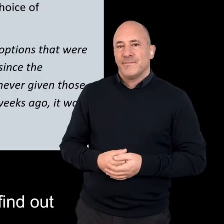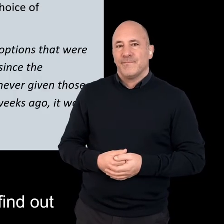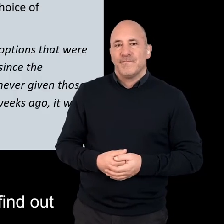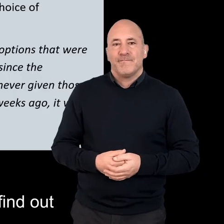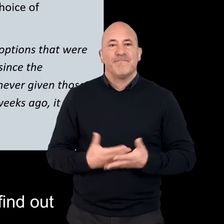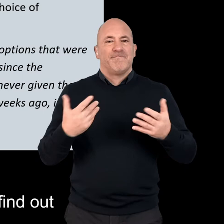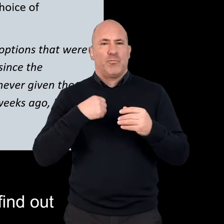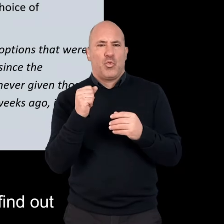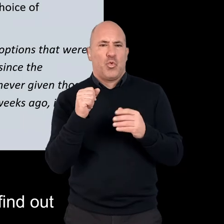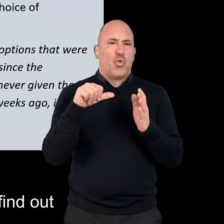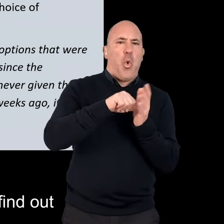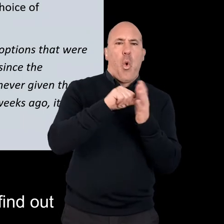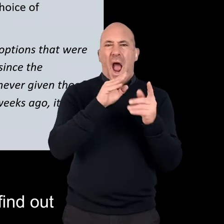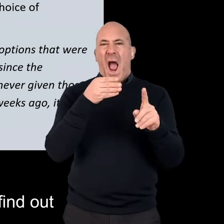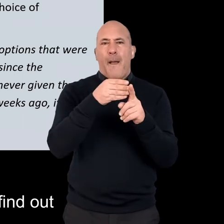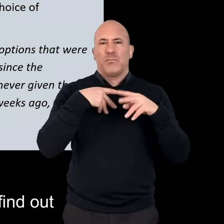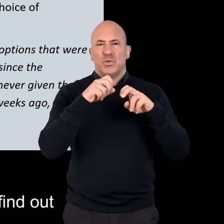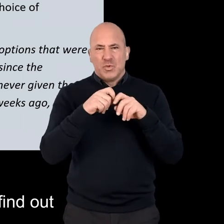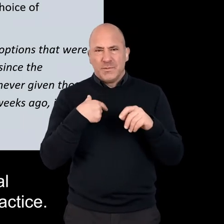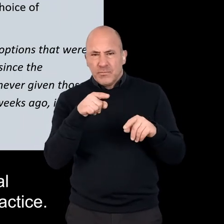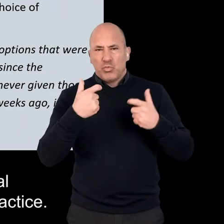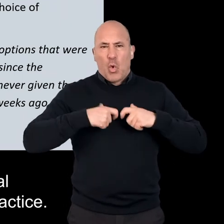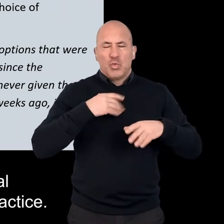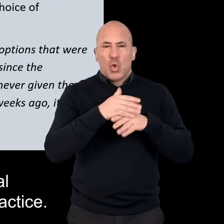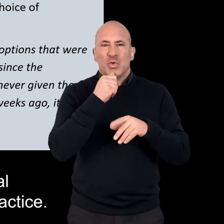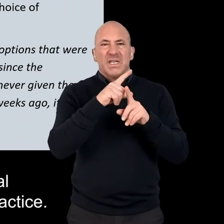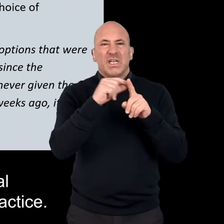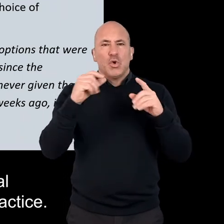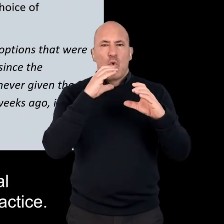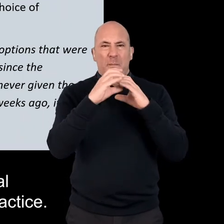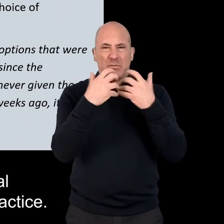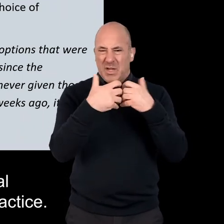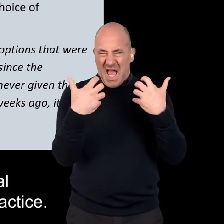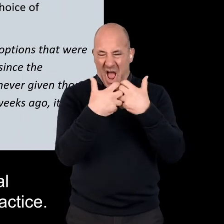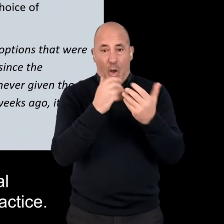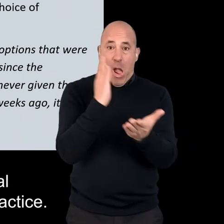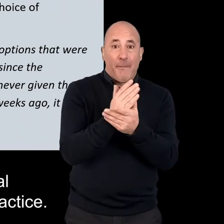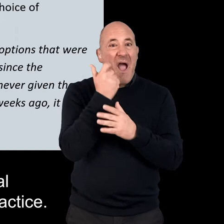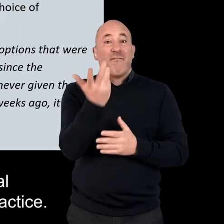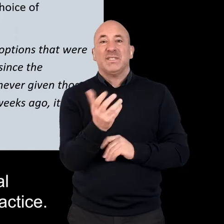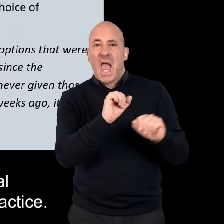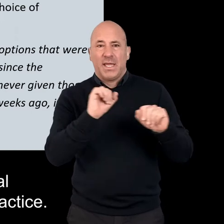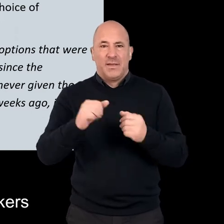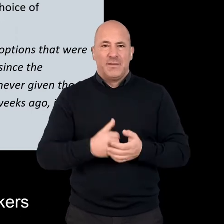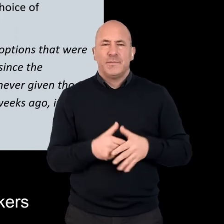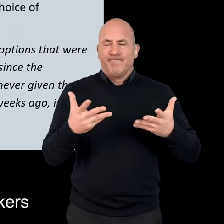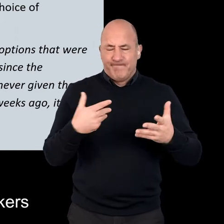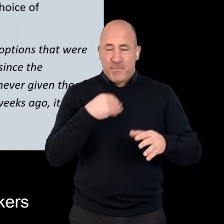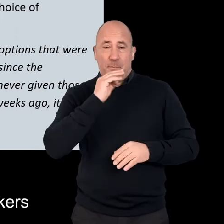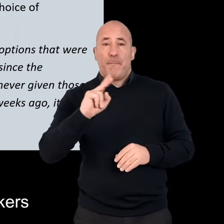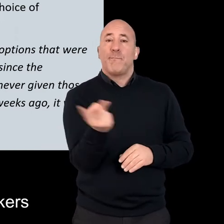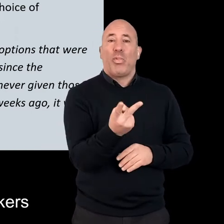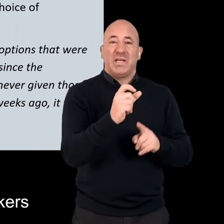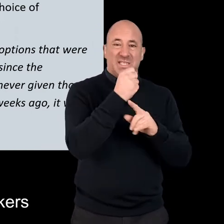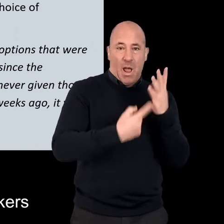The core aim of our research was to find out how social workers use digital communication technologies in practice. To do